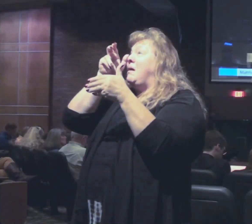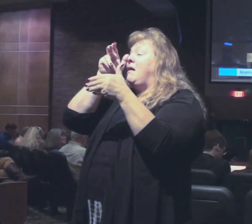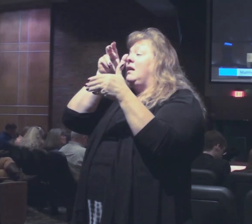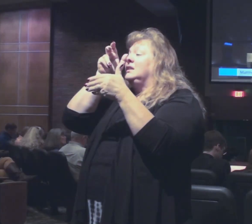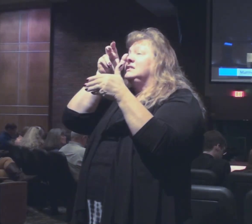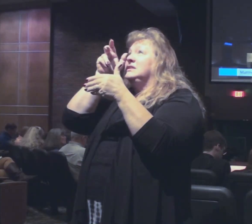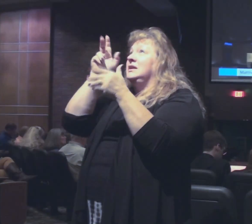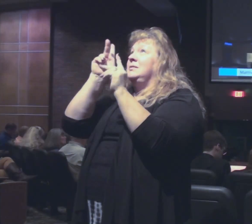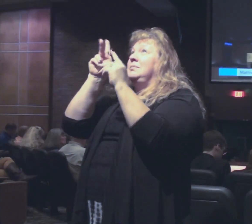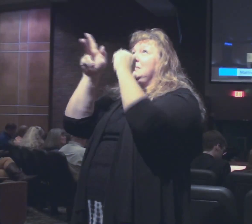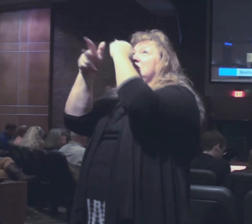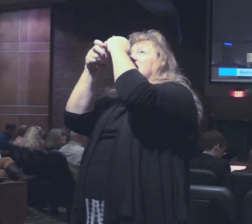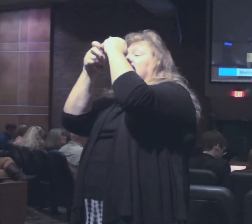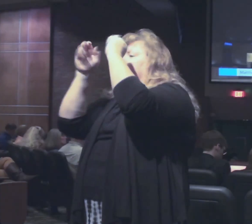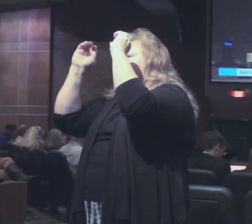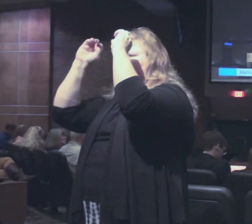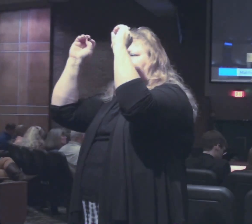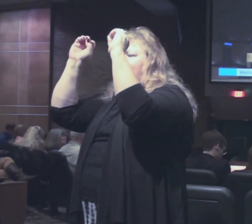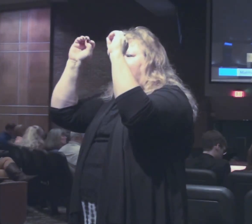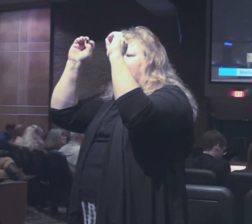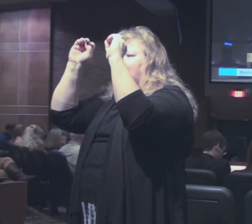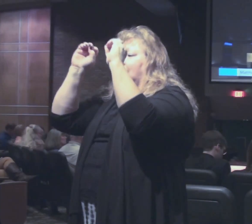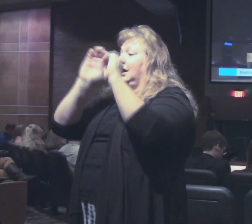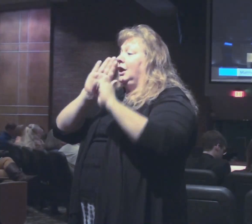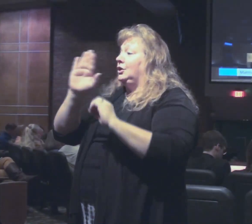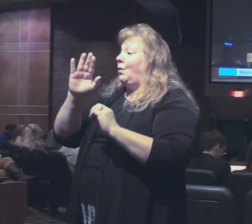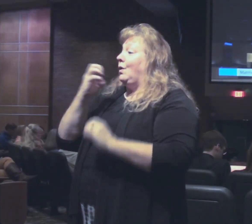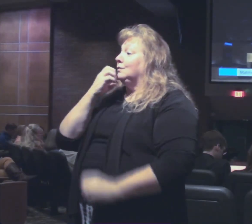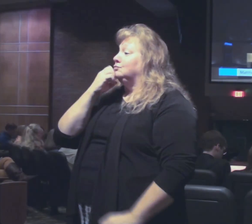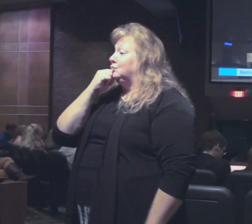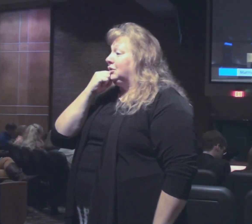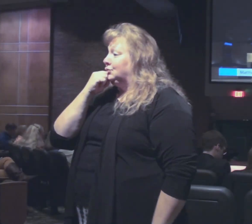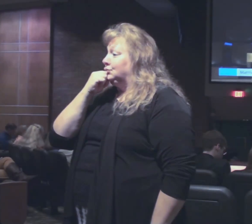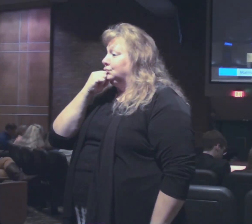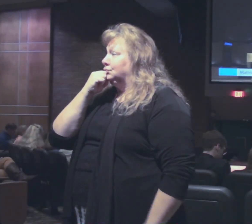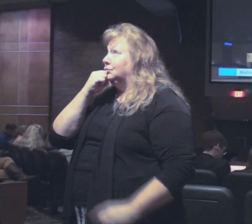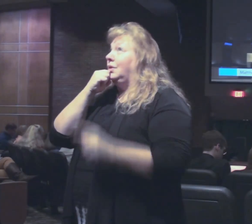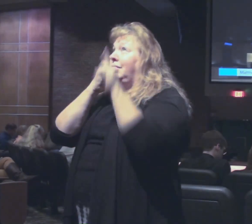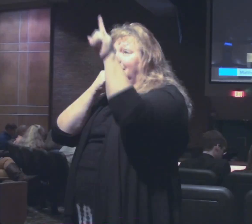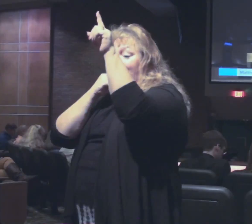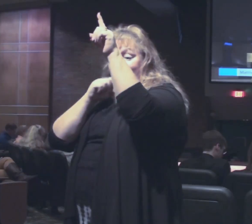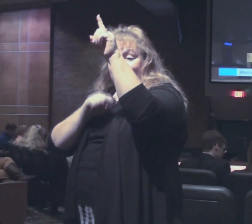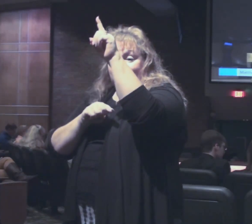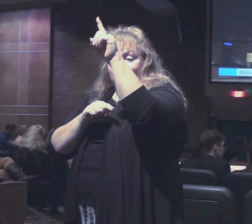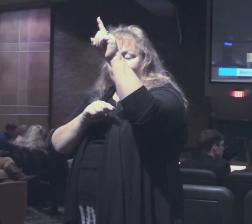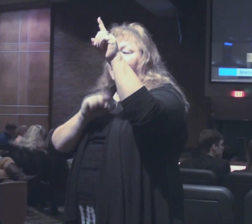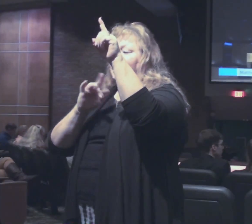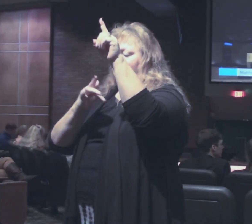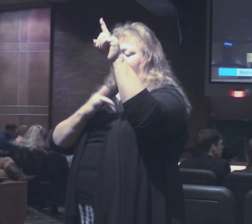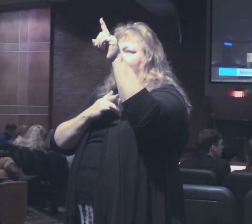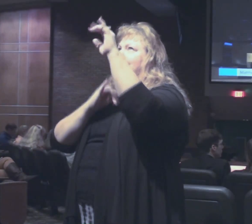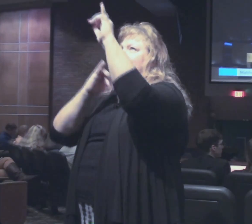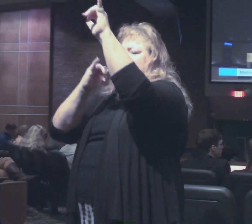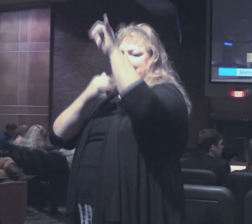where thieves do not break in and steal. For where your treasure is, there your heart will be also.